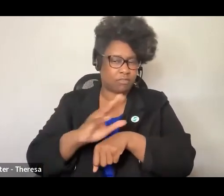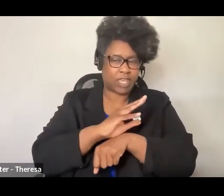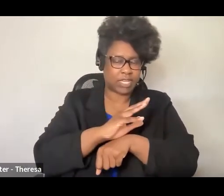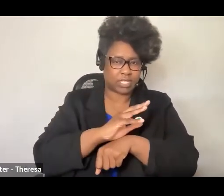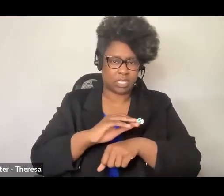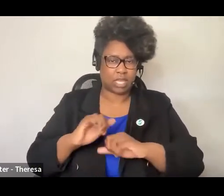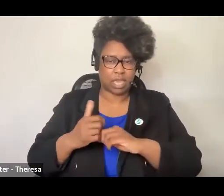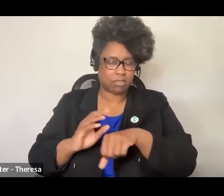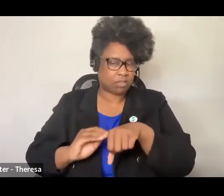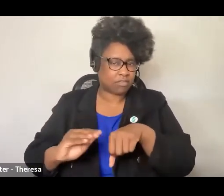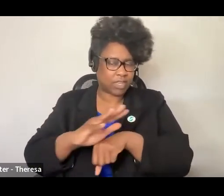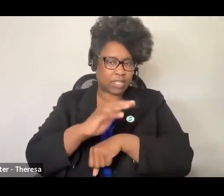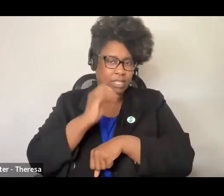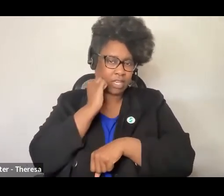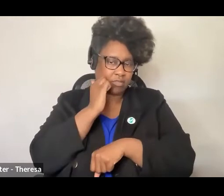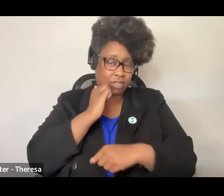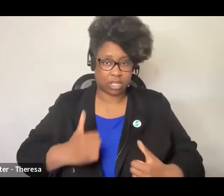schools.